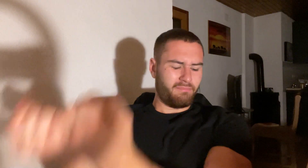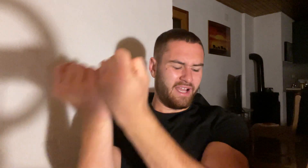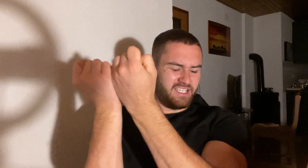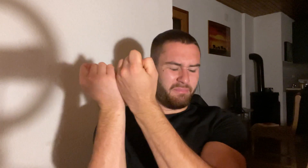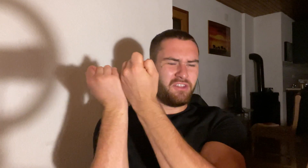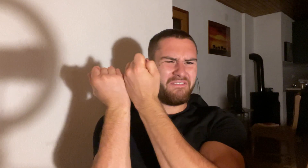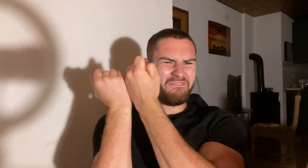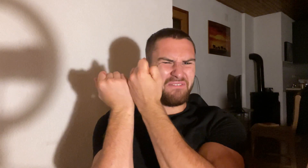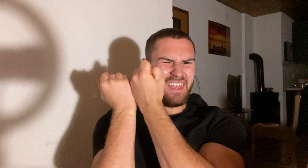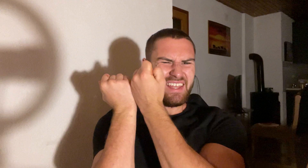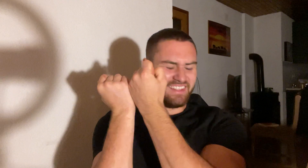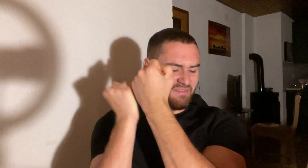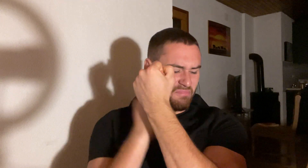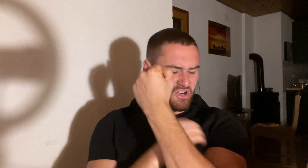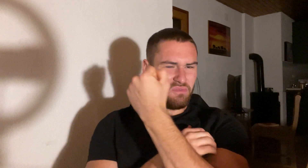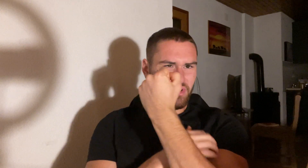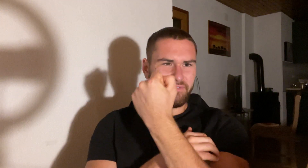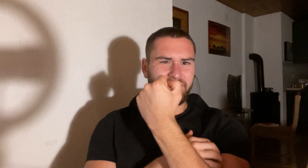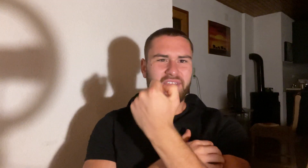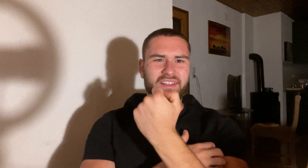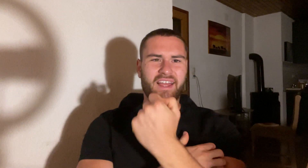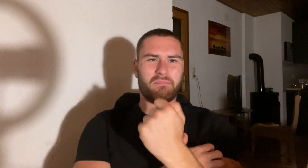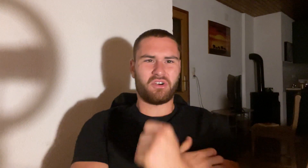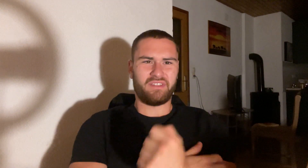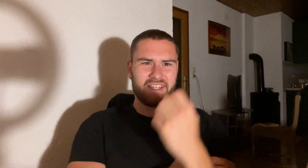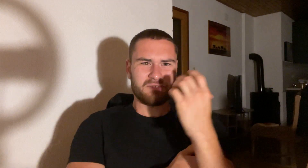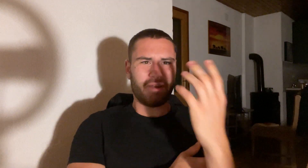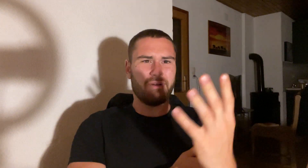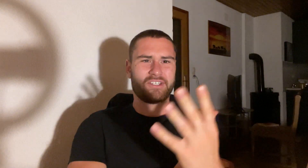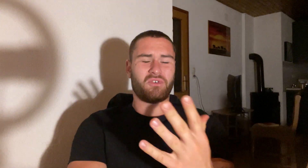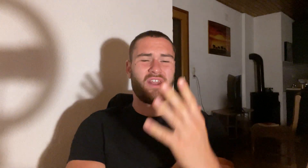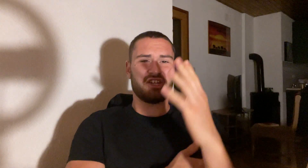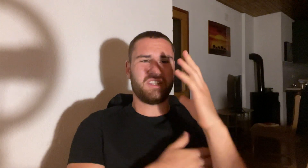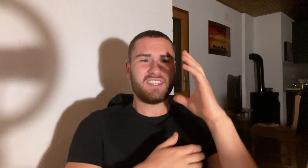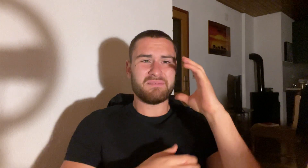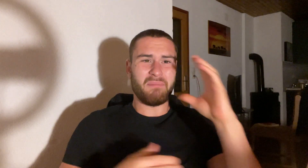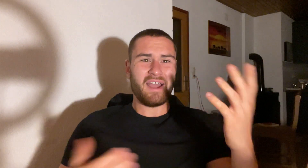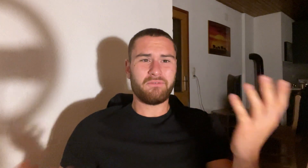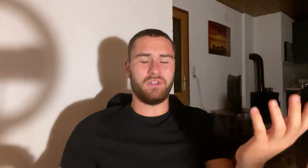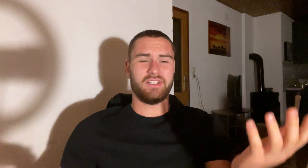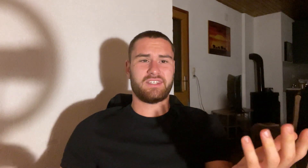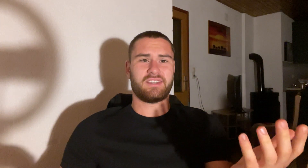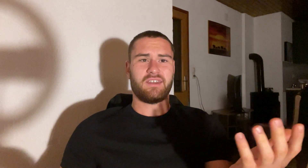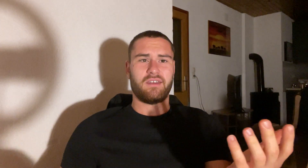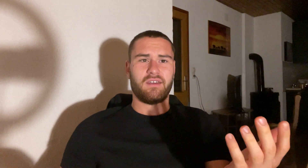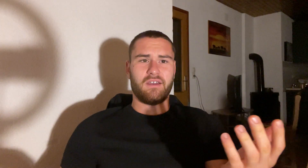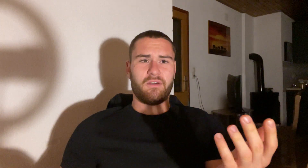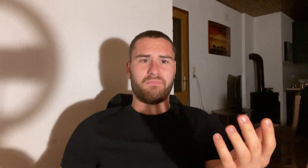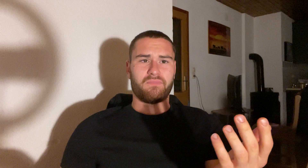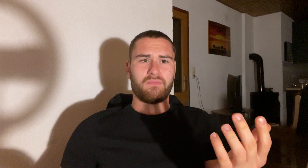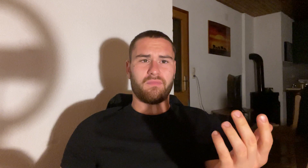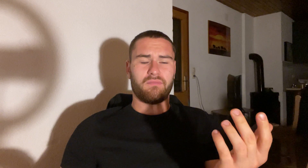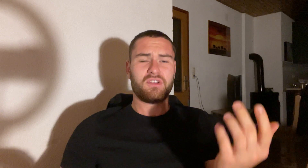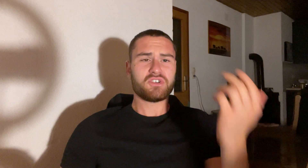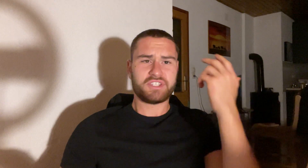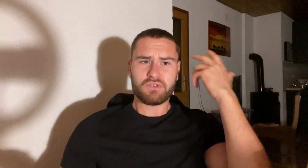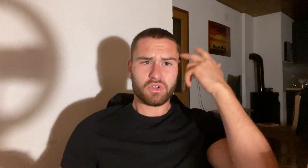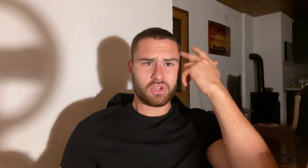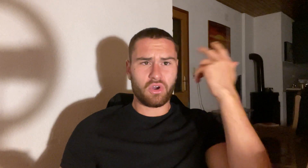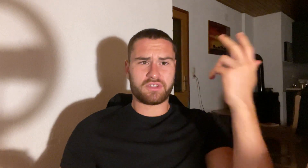bicep and you feel the burn you want to feel that burn that's mind muscle connection that's mindfulness there's zero thoughts